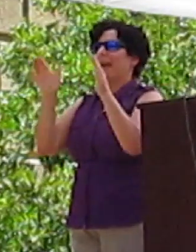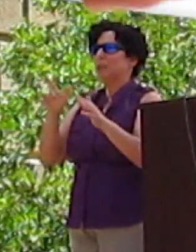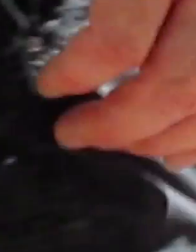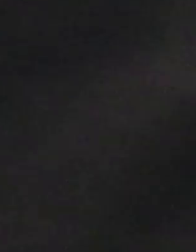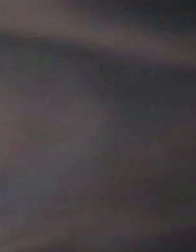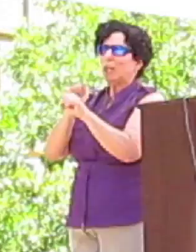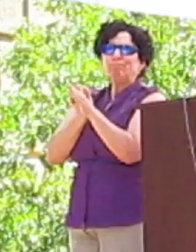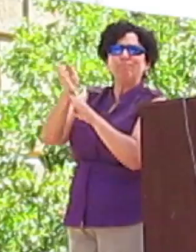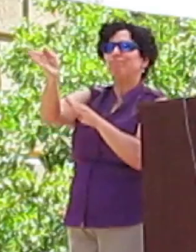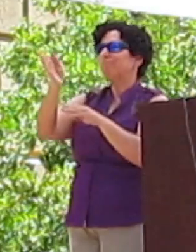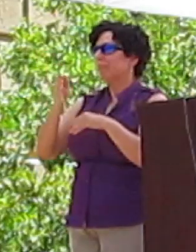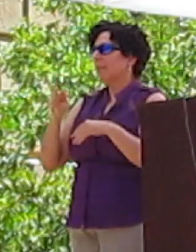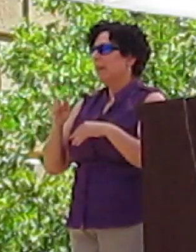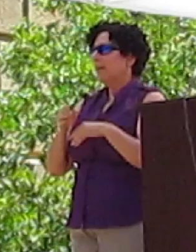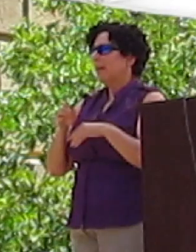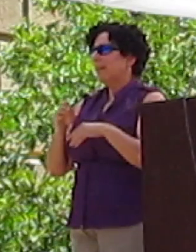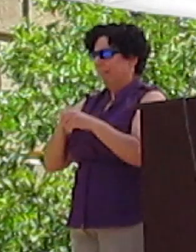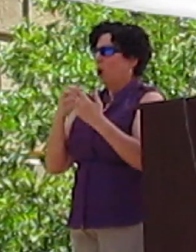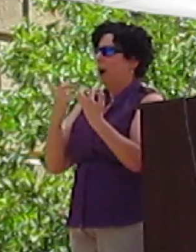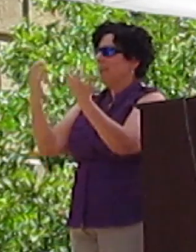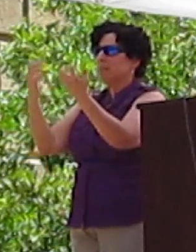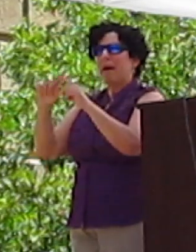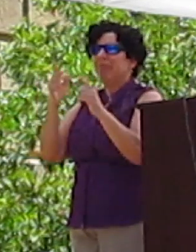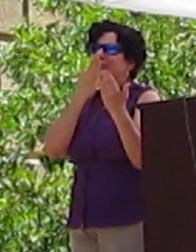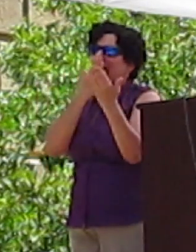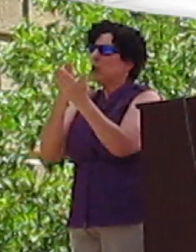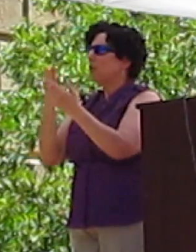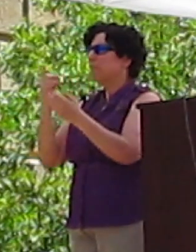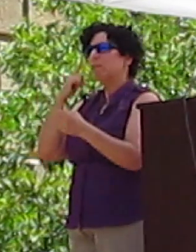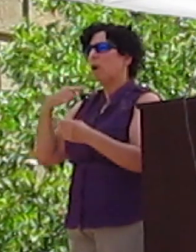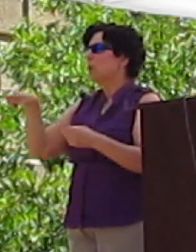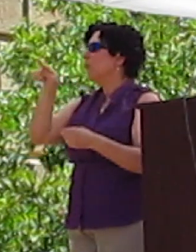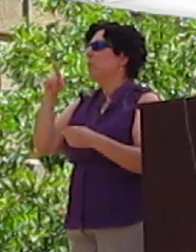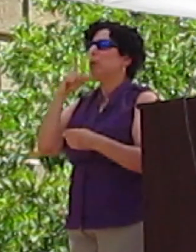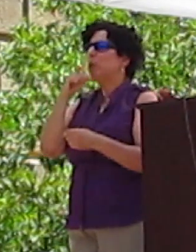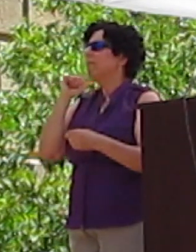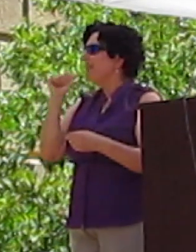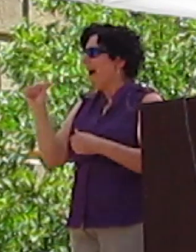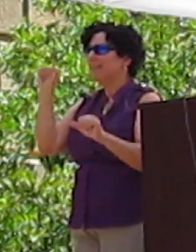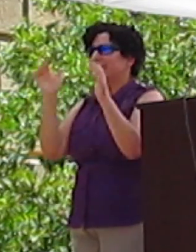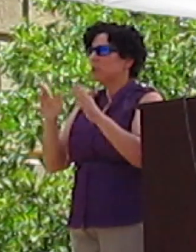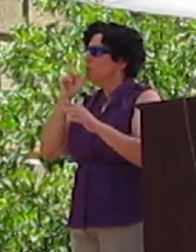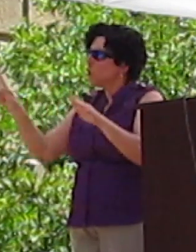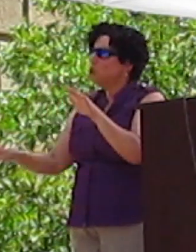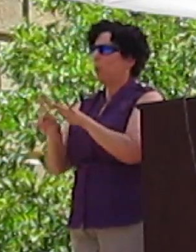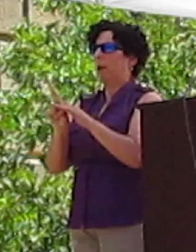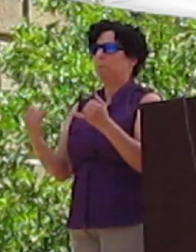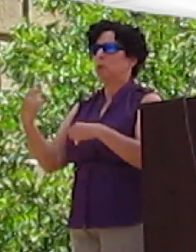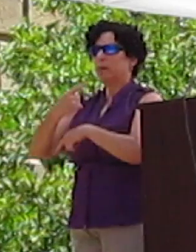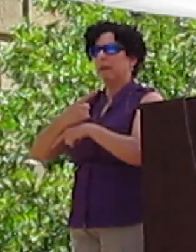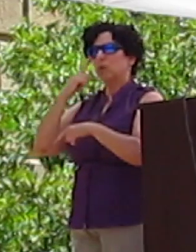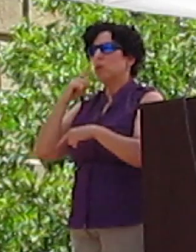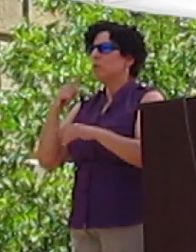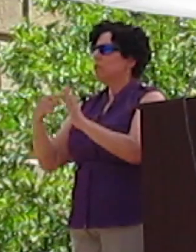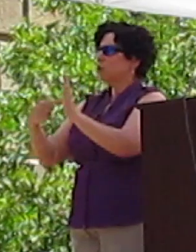audience, but most importantly, thank you to each and every one of you who is not a career scientist for turning out today, for